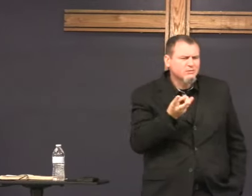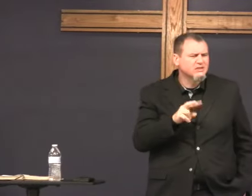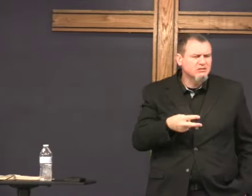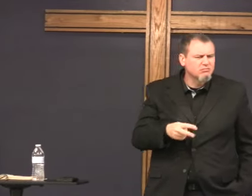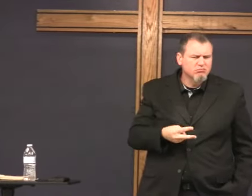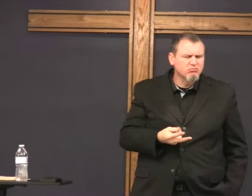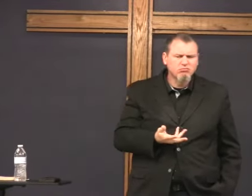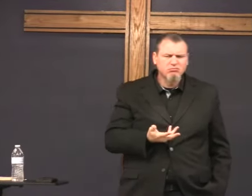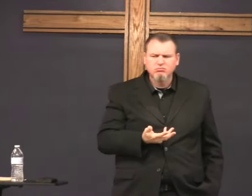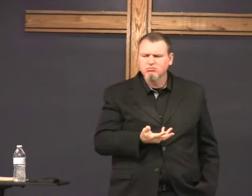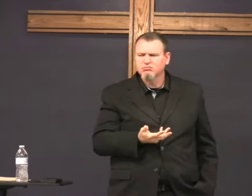what does that mean?